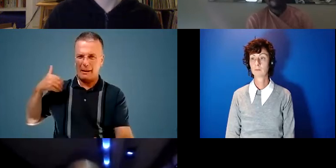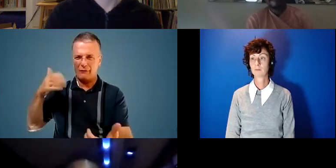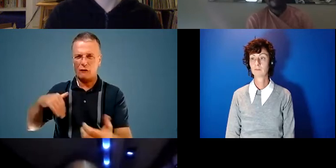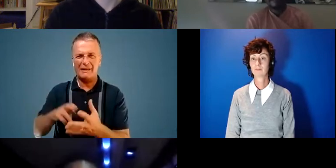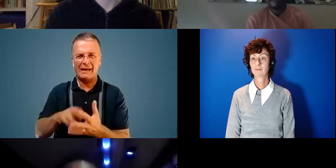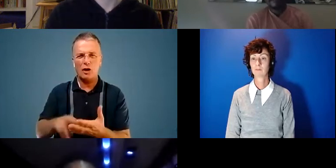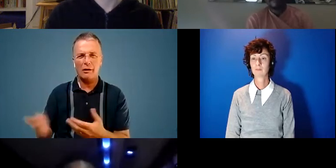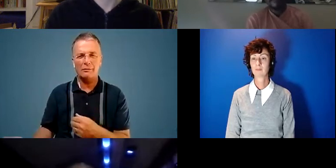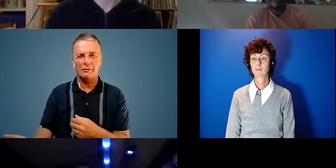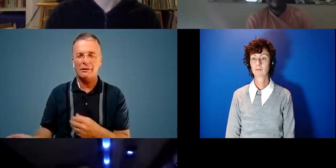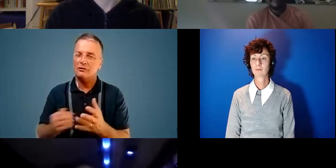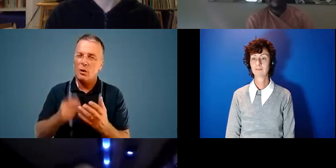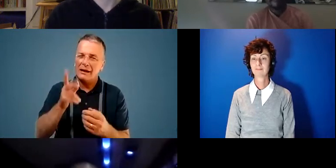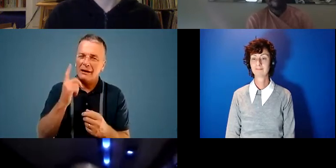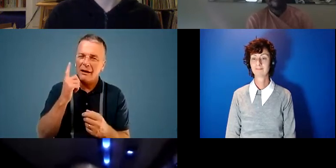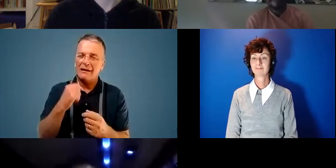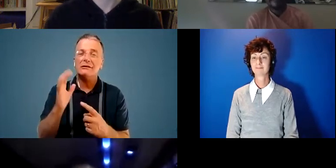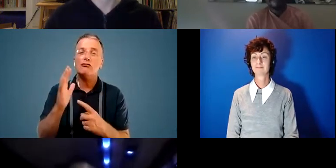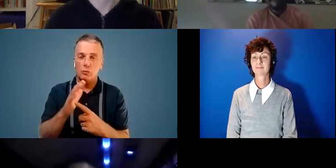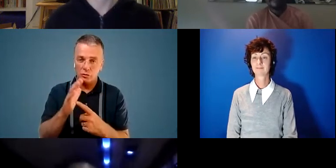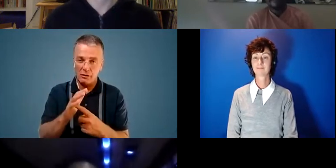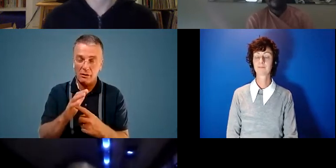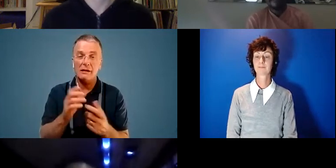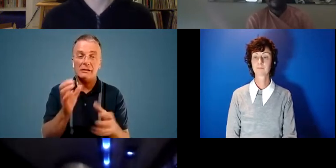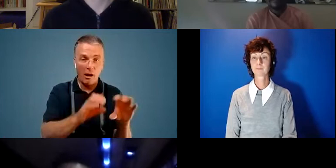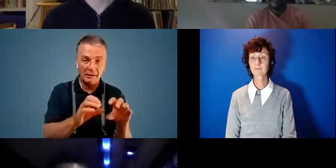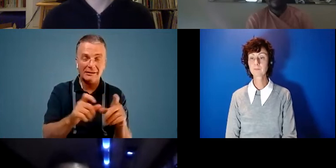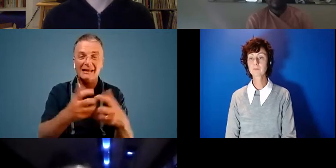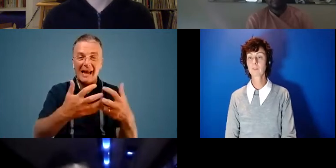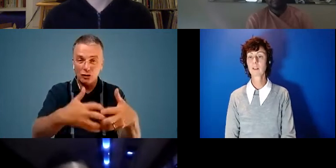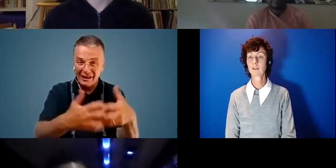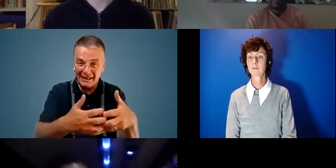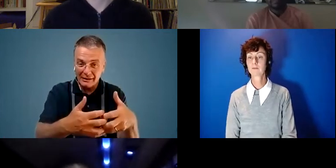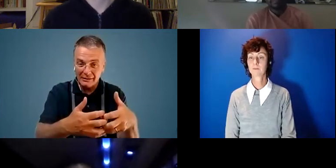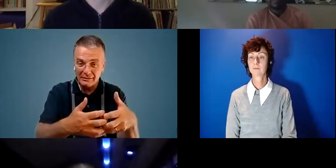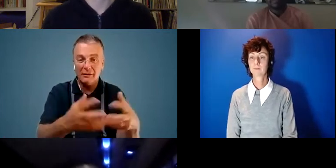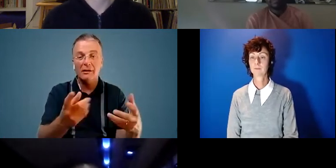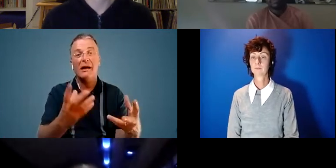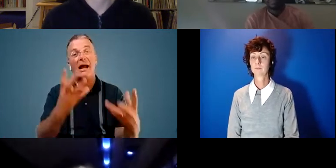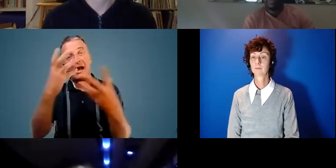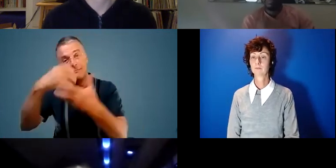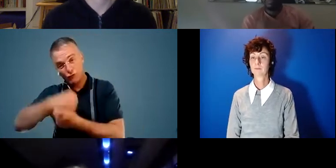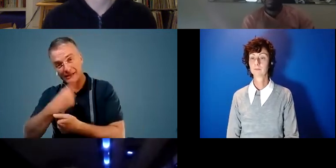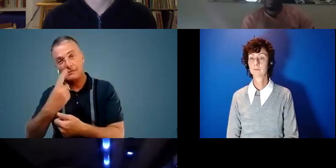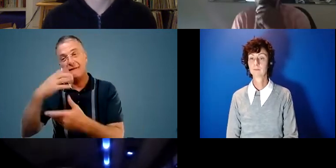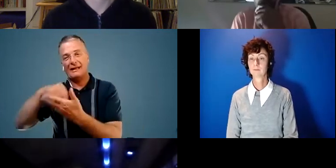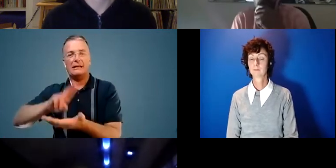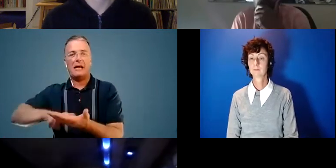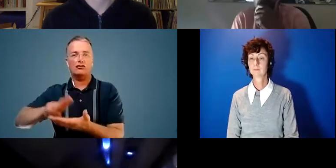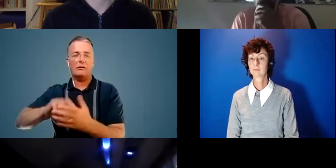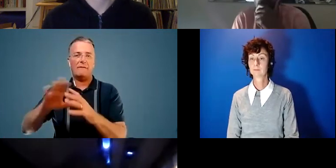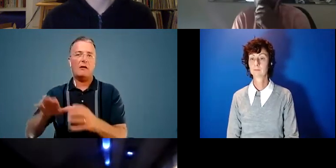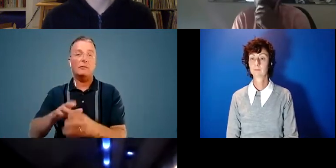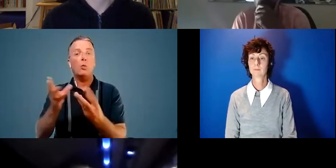so again i think it's really crucial that science and engineers actually place themselves in a natural environment with